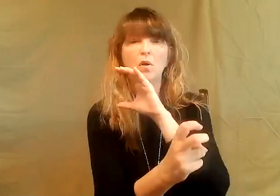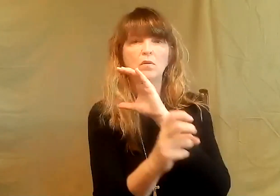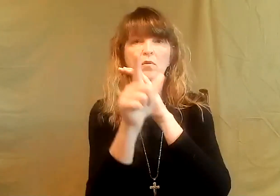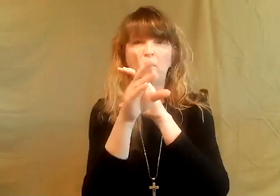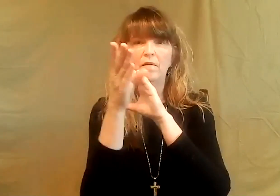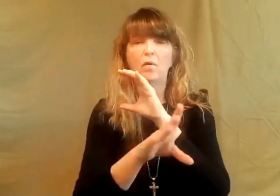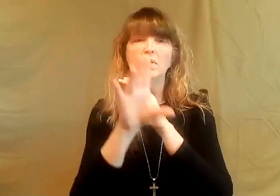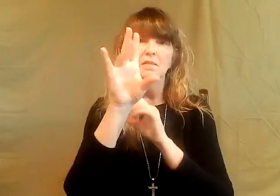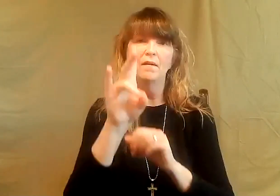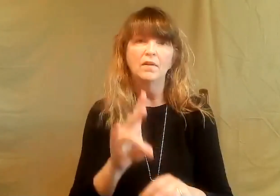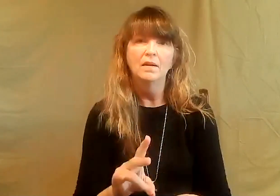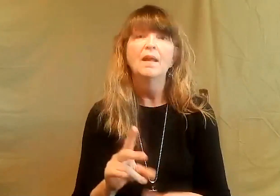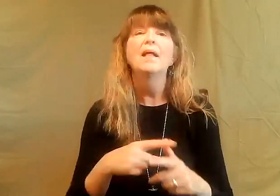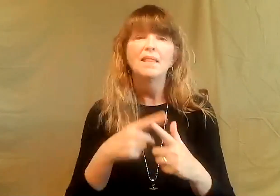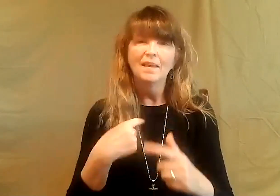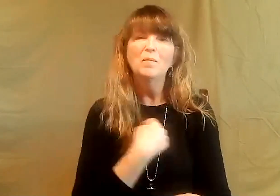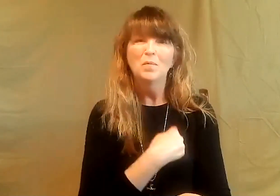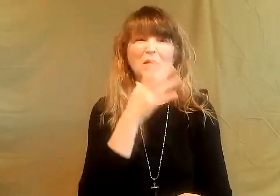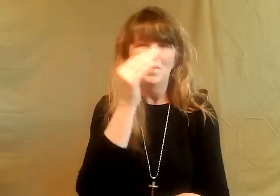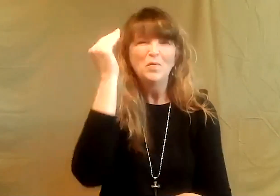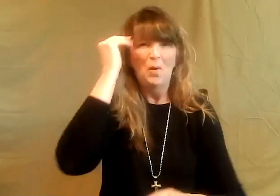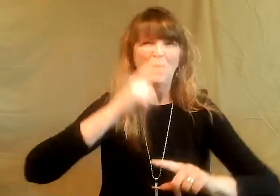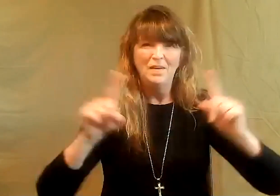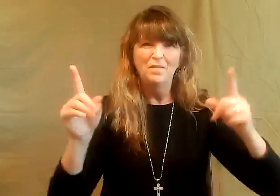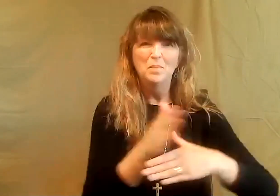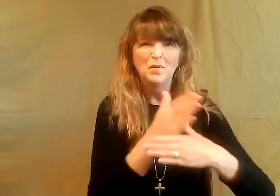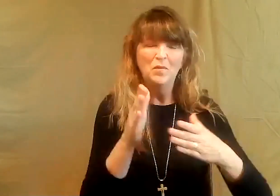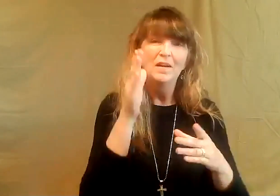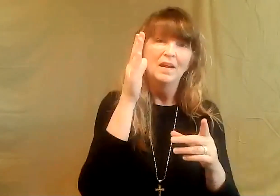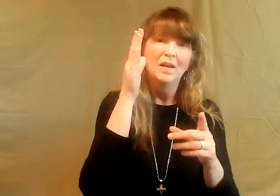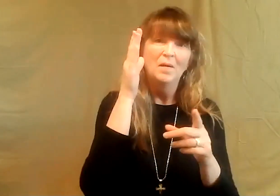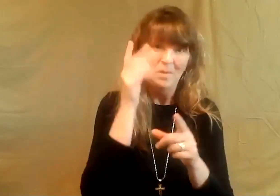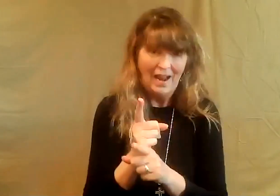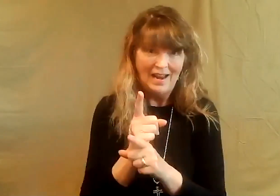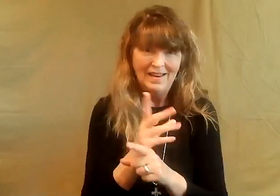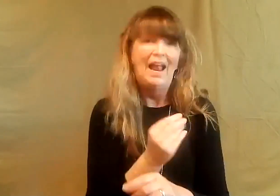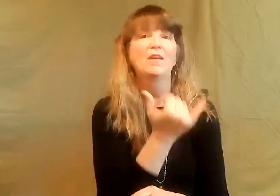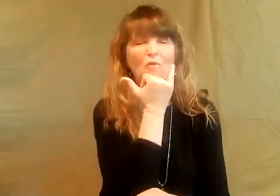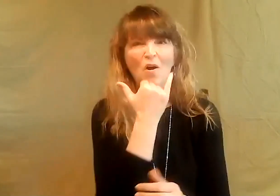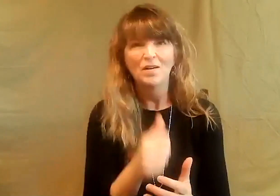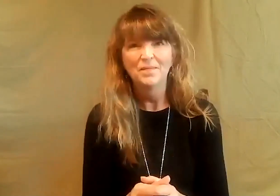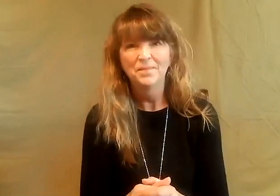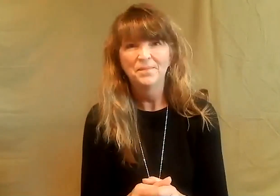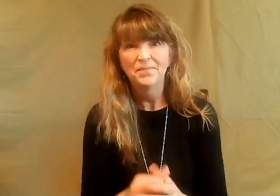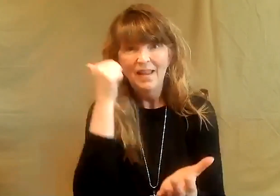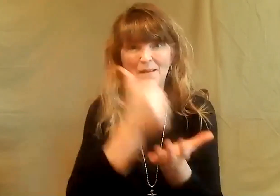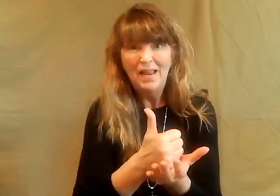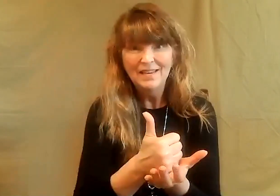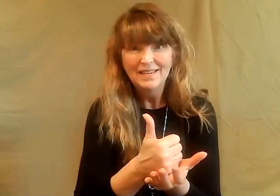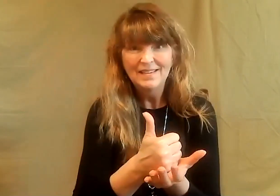We have got to be connected to God 24-7. And then we'll know, without